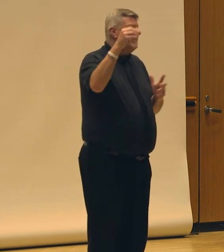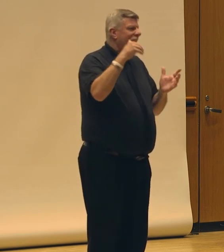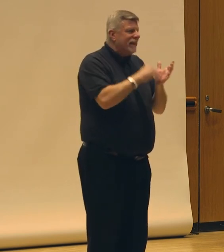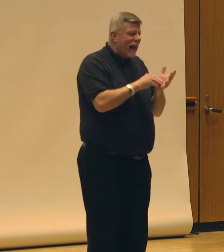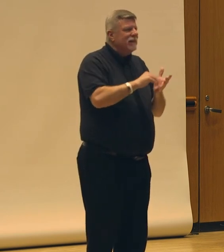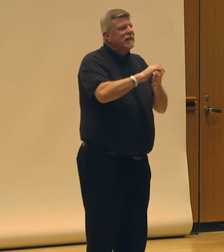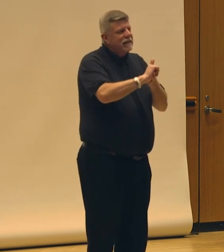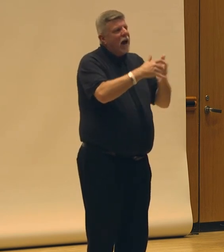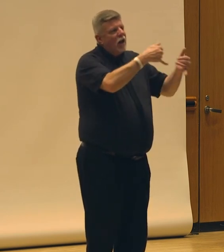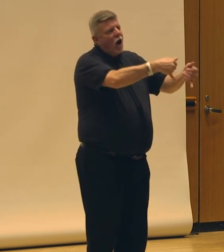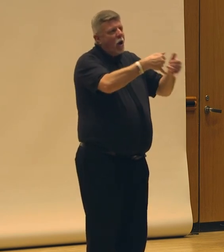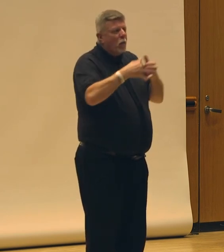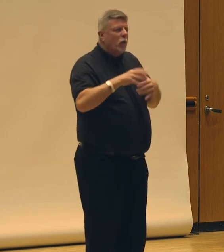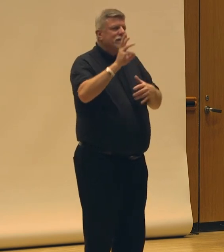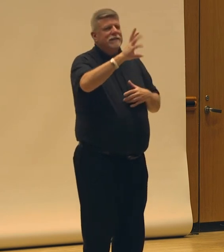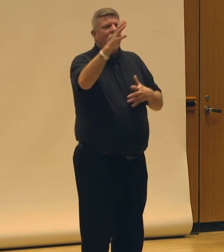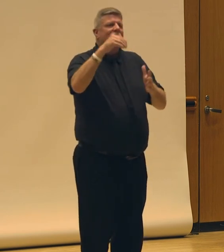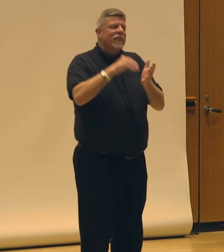MacArthur, you know.